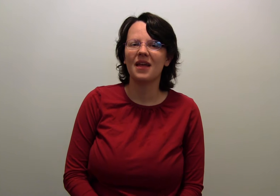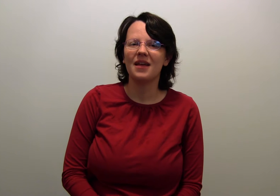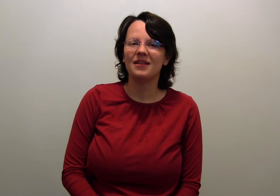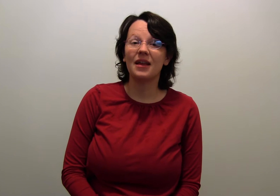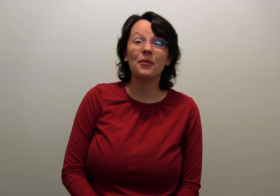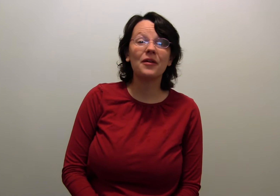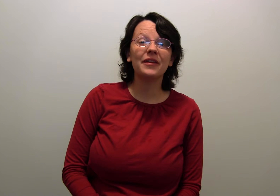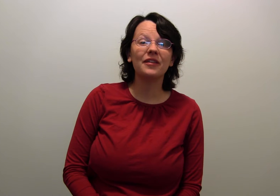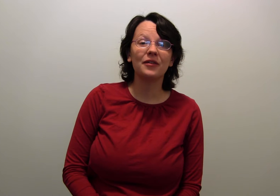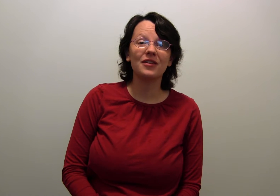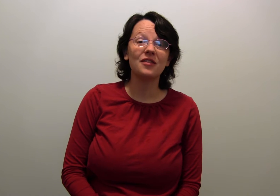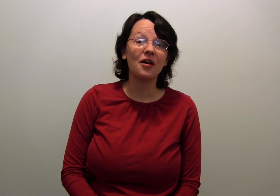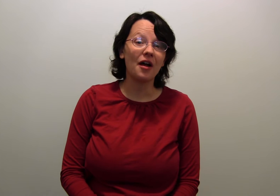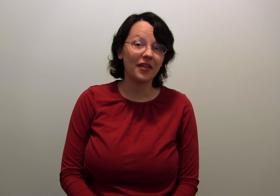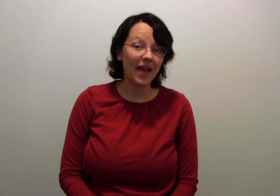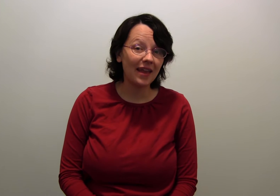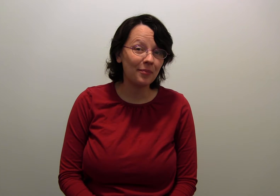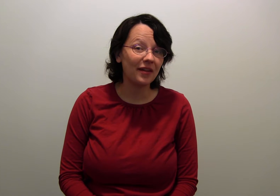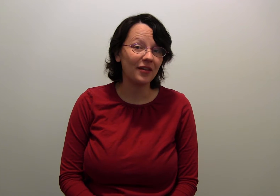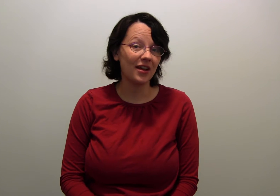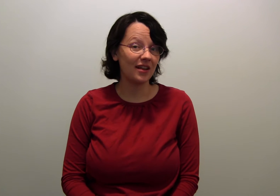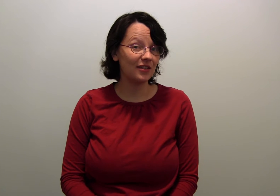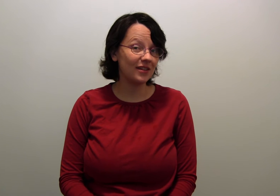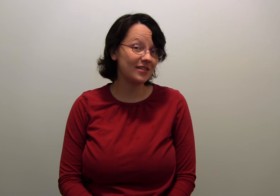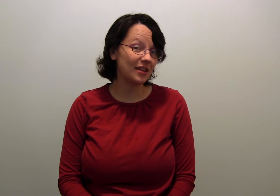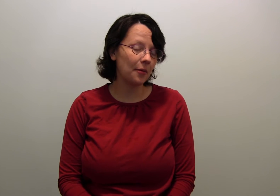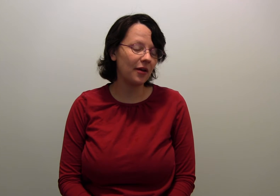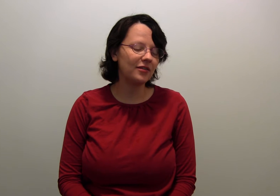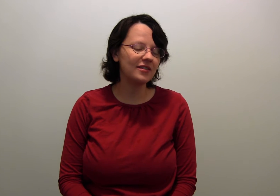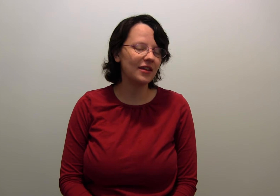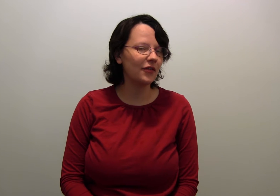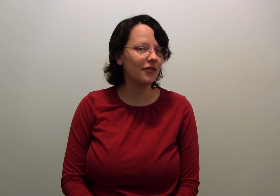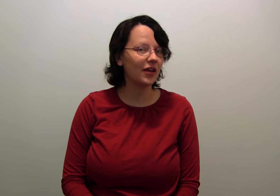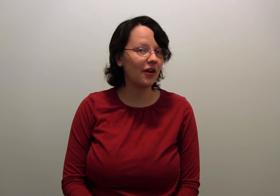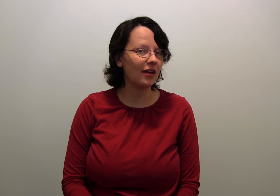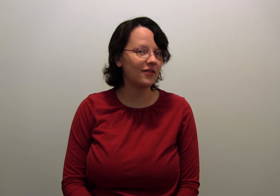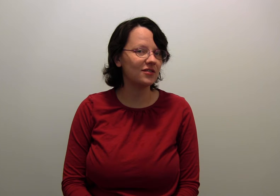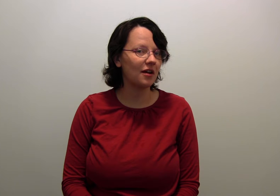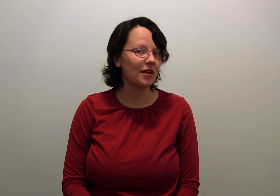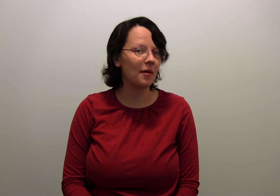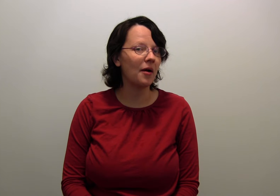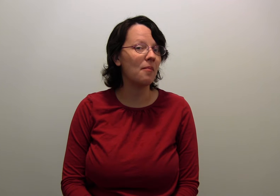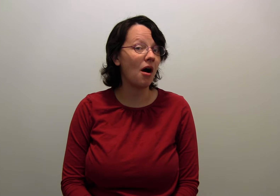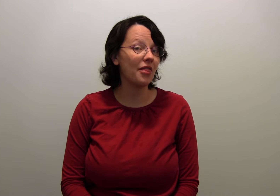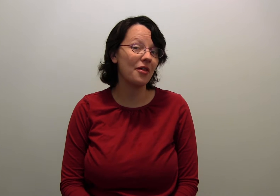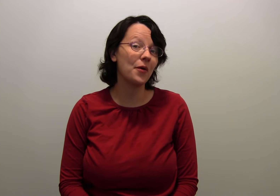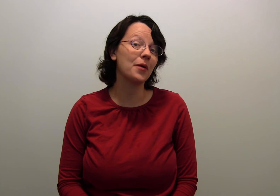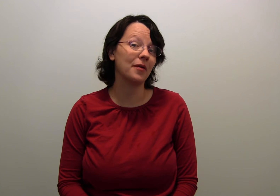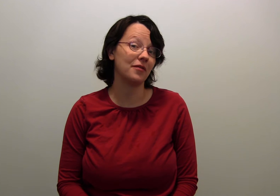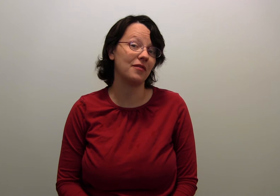Today we're going to learn a song called The Caterpillar and as you listen I want you to see if you can figure out if it's talking about a moth or a butterfly.